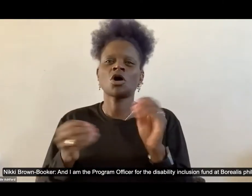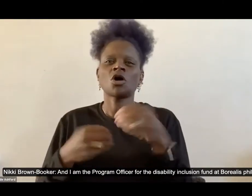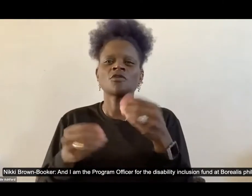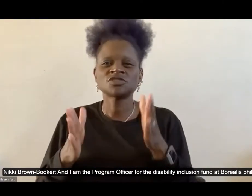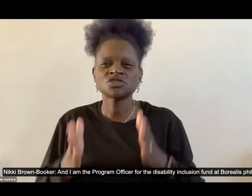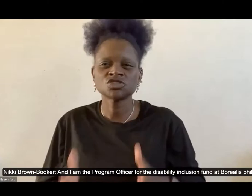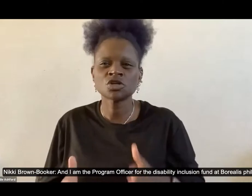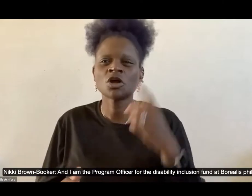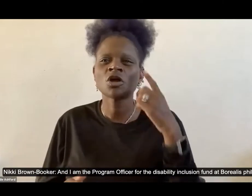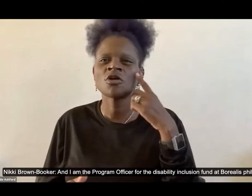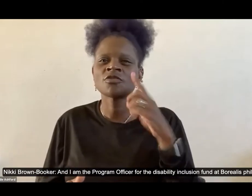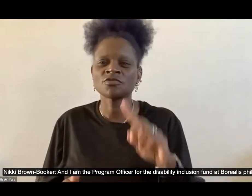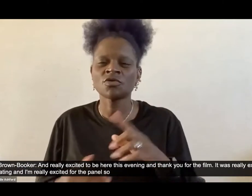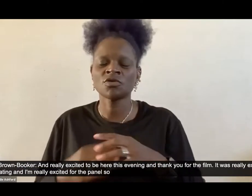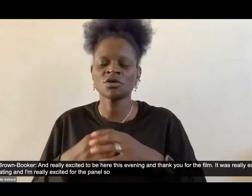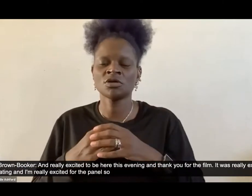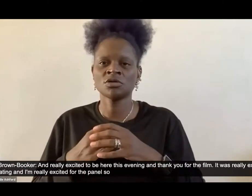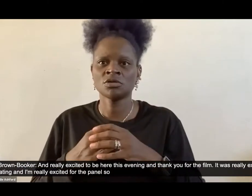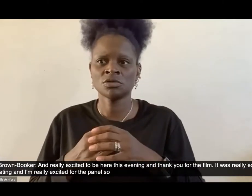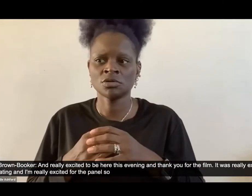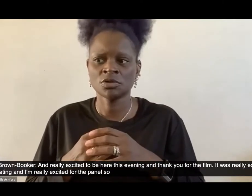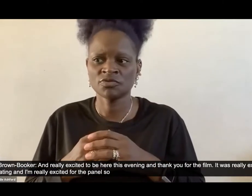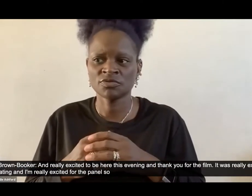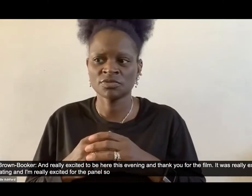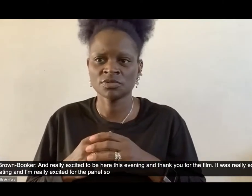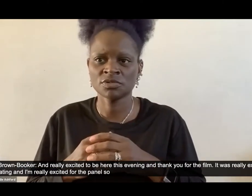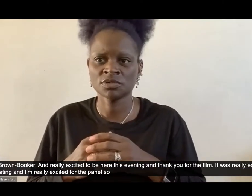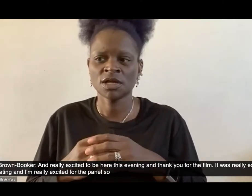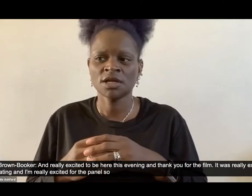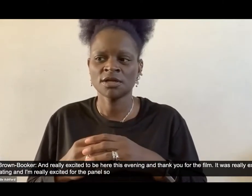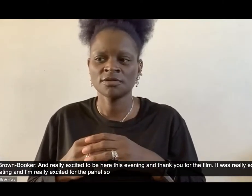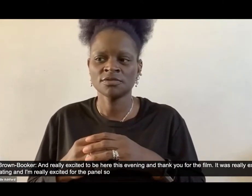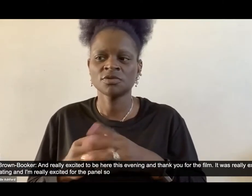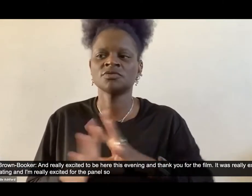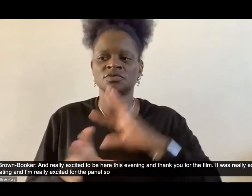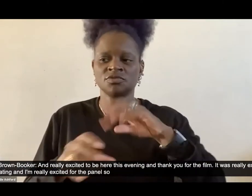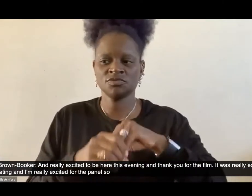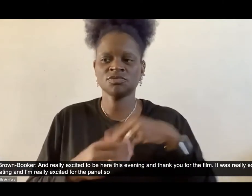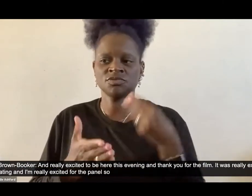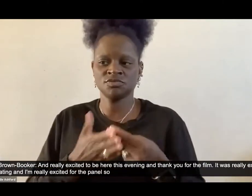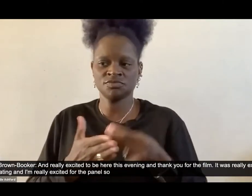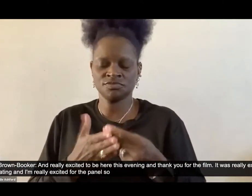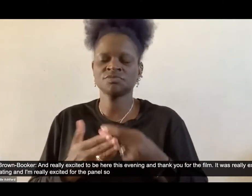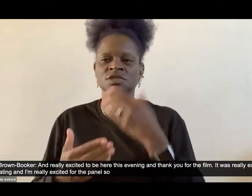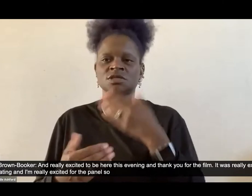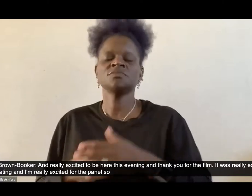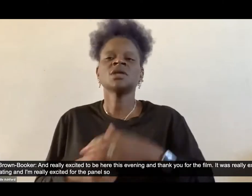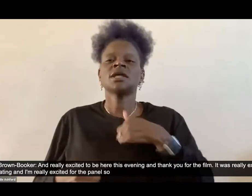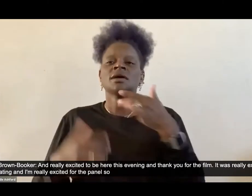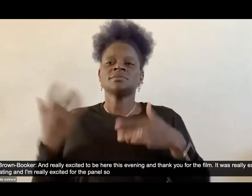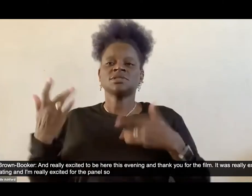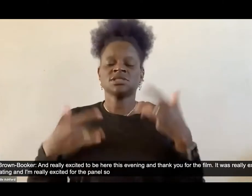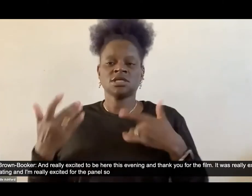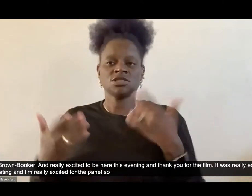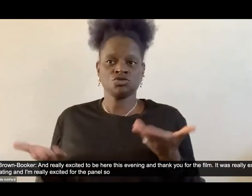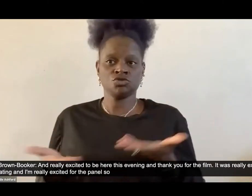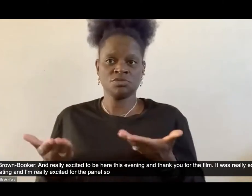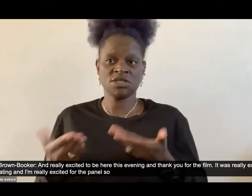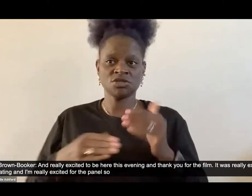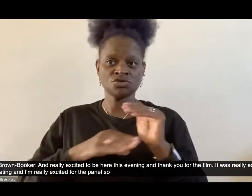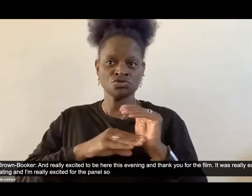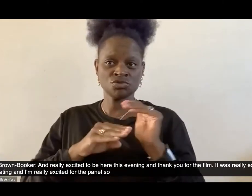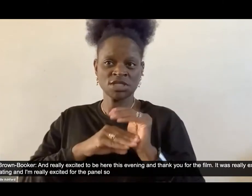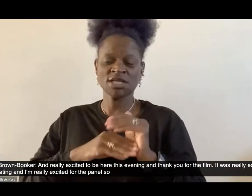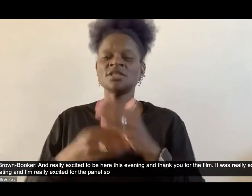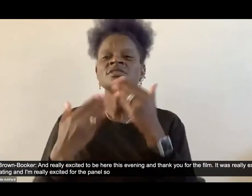Philanthropy. And I'm really excited to be here this evening. Thank you for